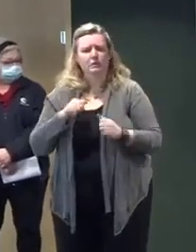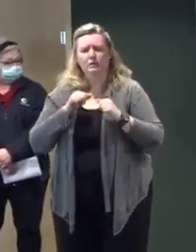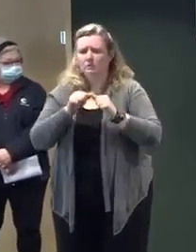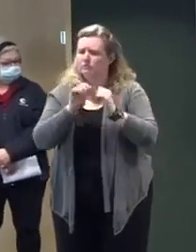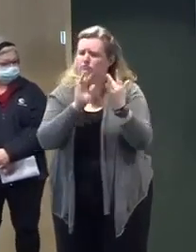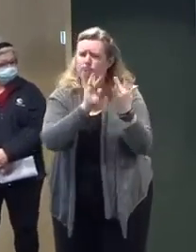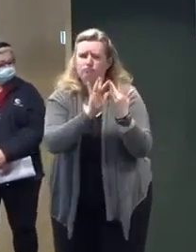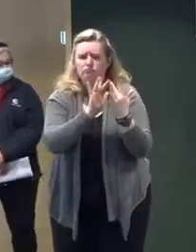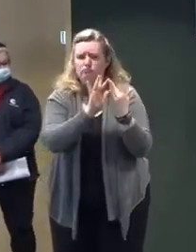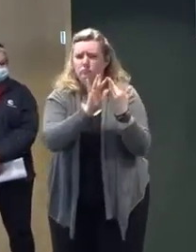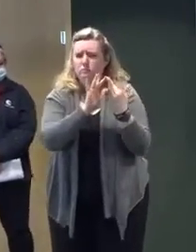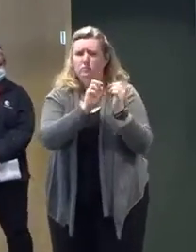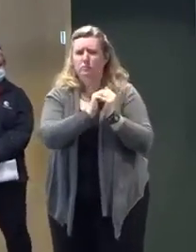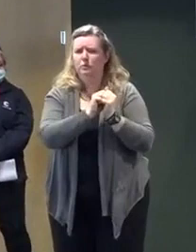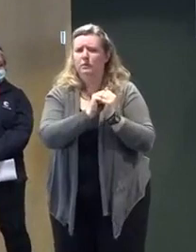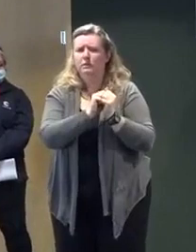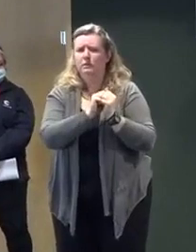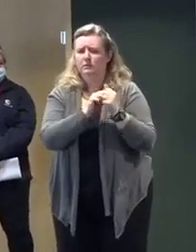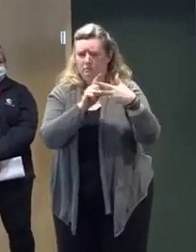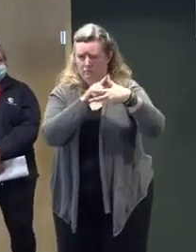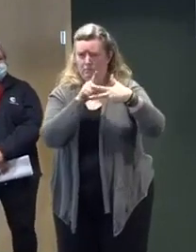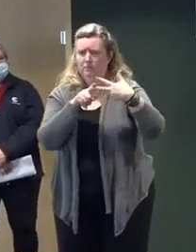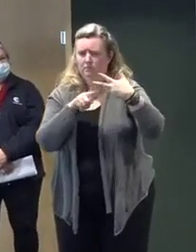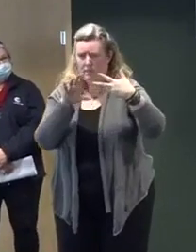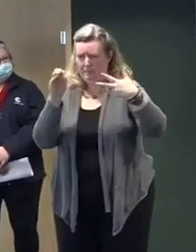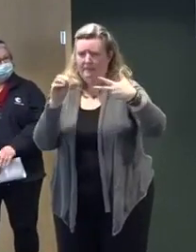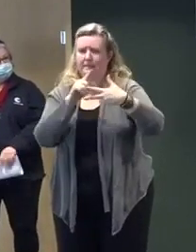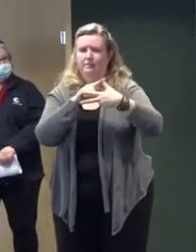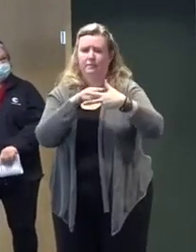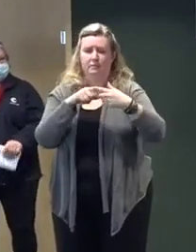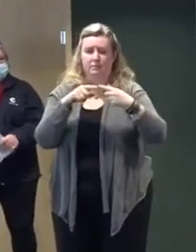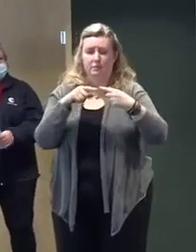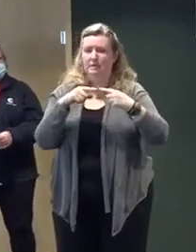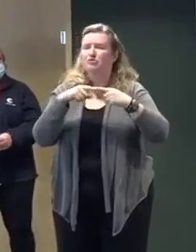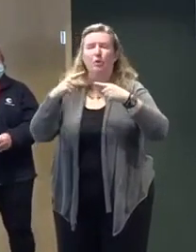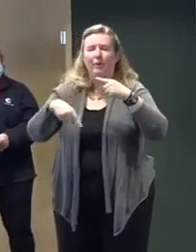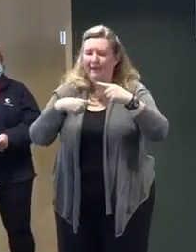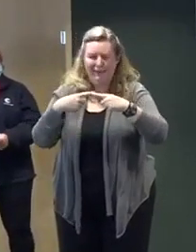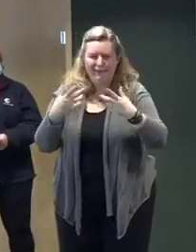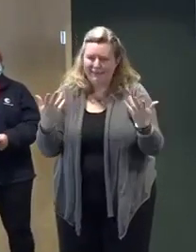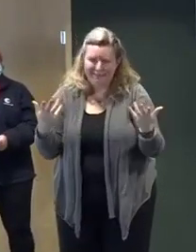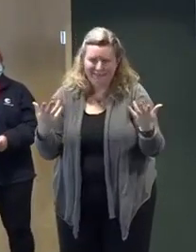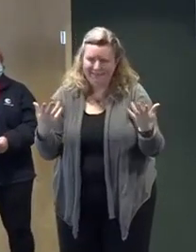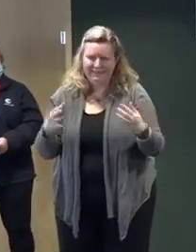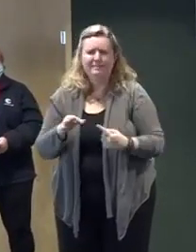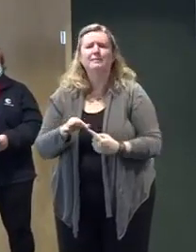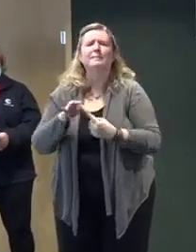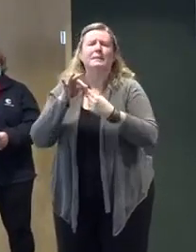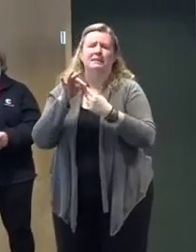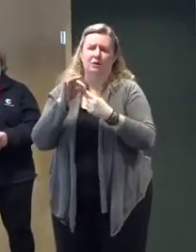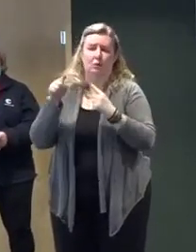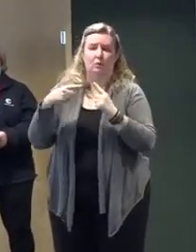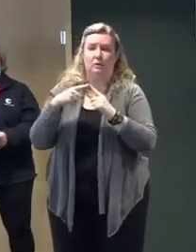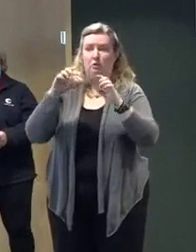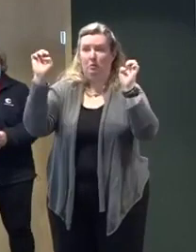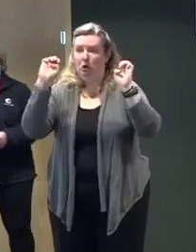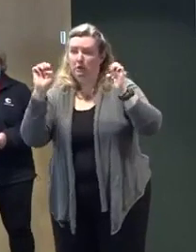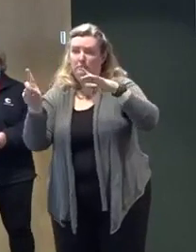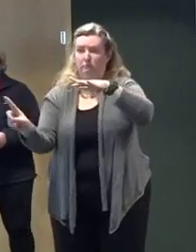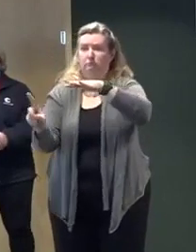throughout the year, but especially during situations like this.